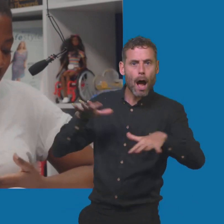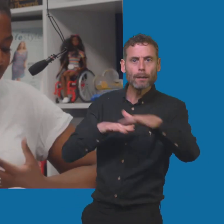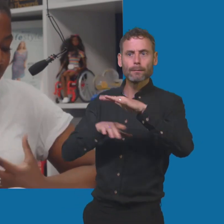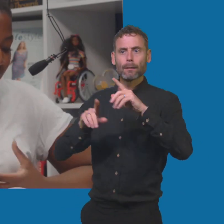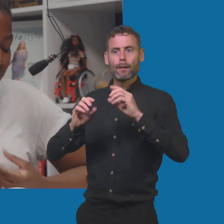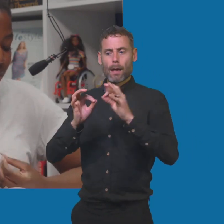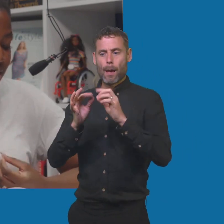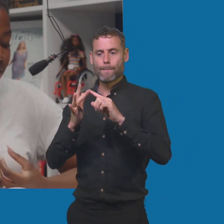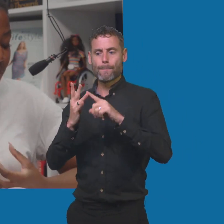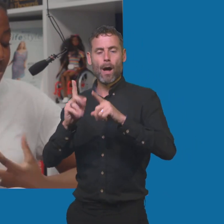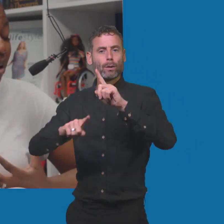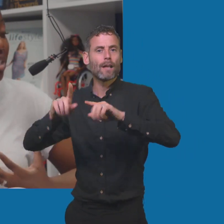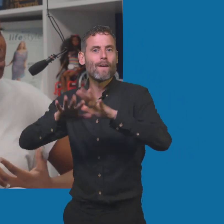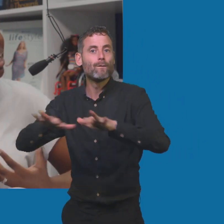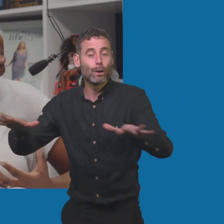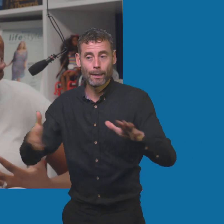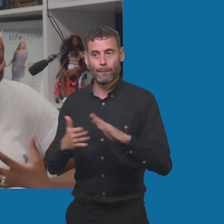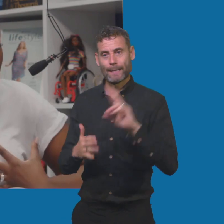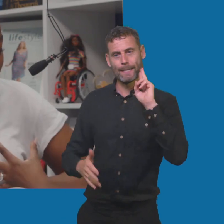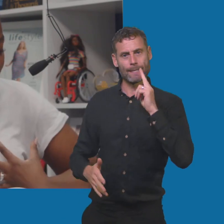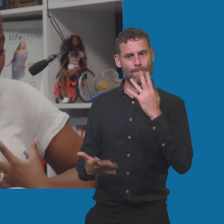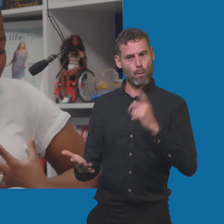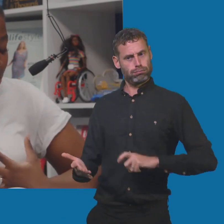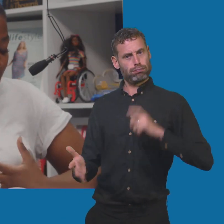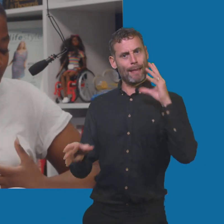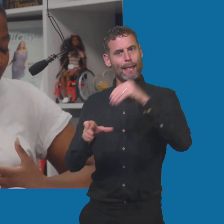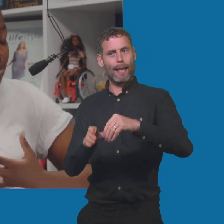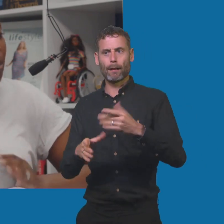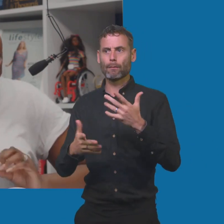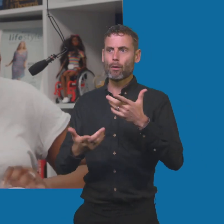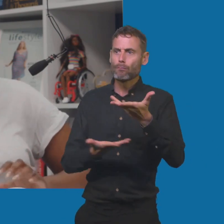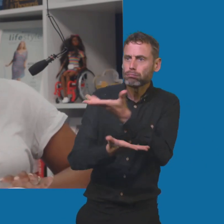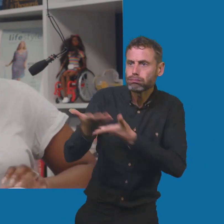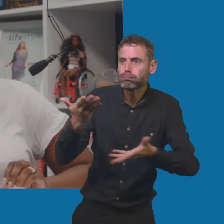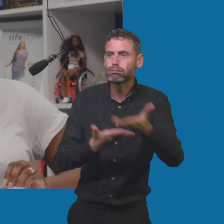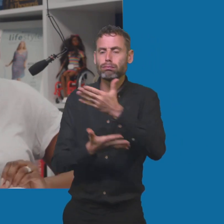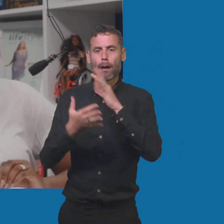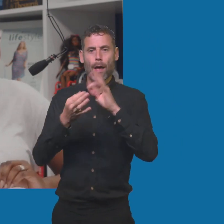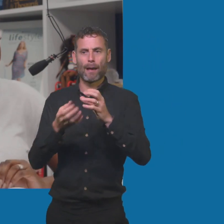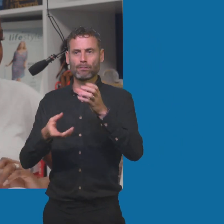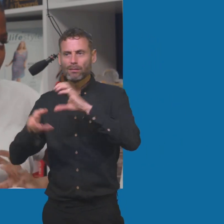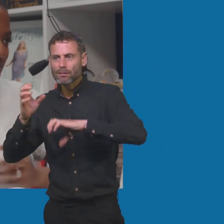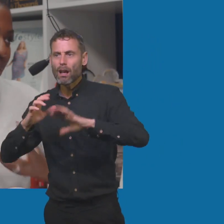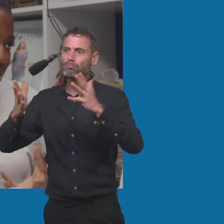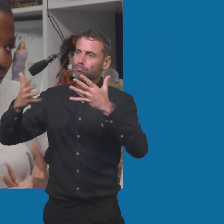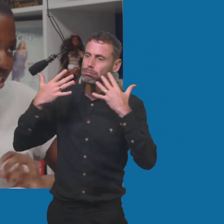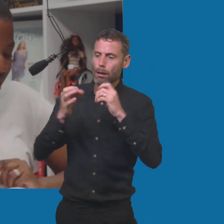climate and biodiversity summits and participate in discussions. So at the moment, there's 200 signs for terms like biodiversity,